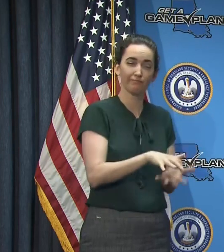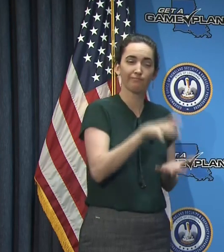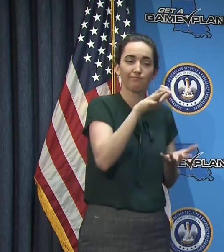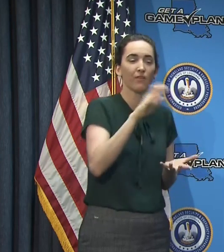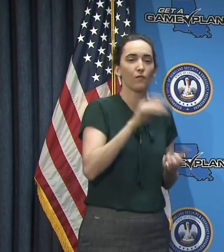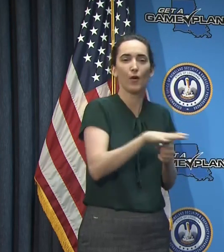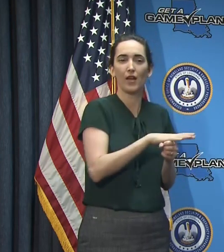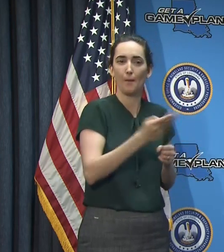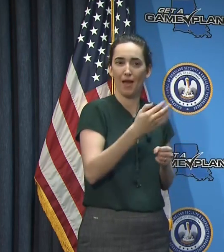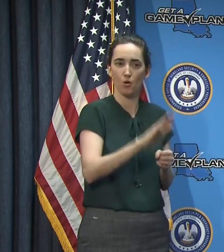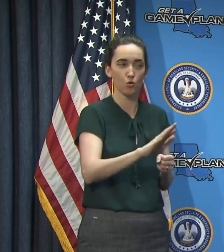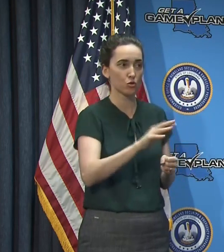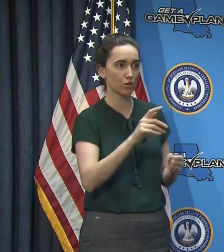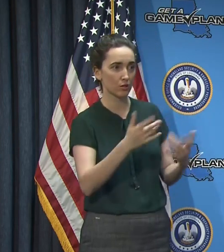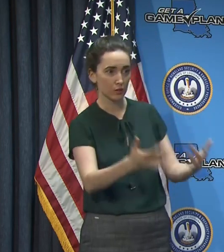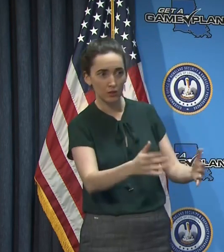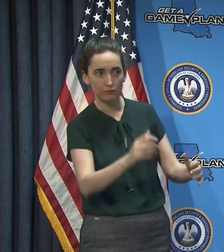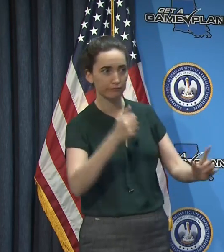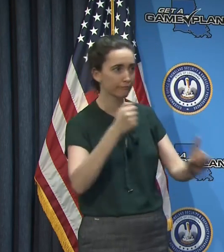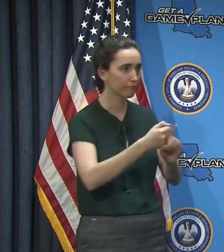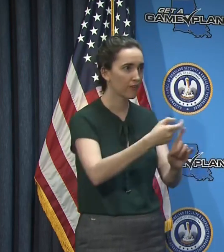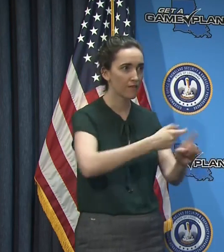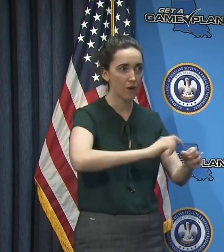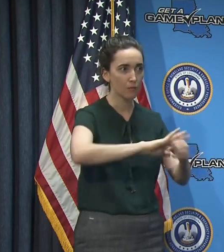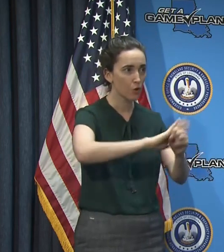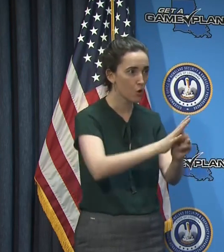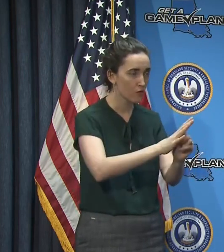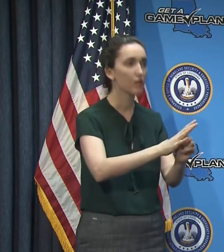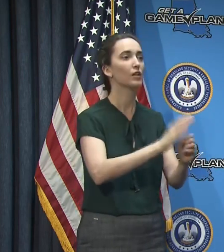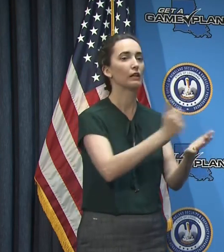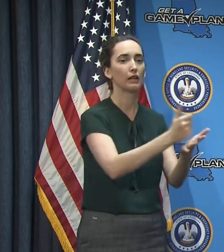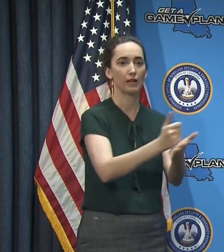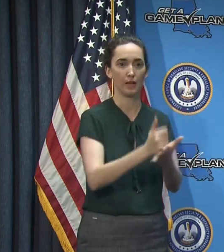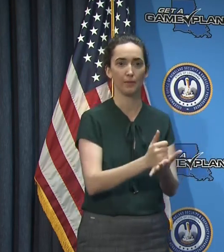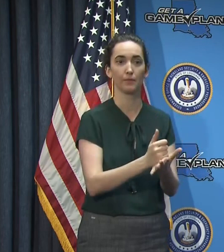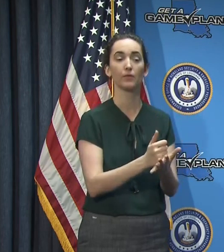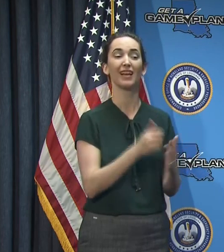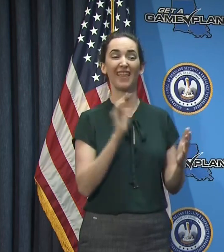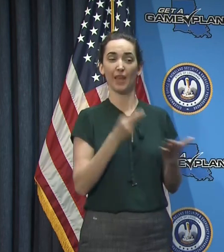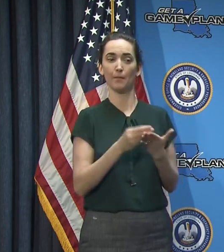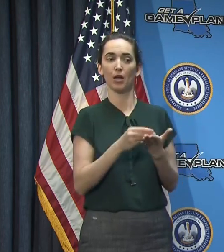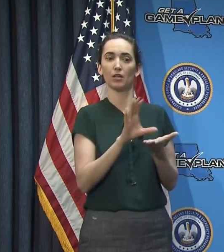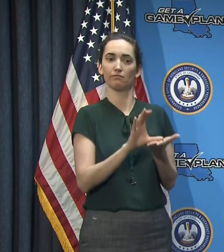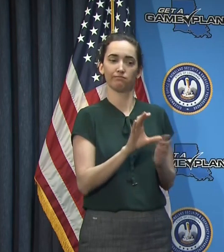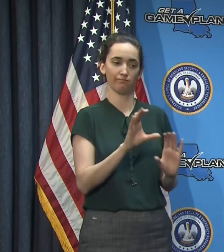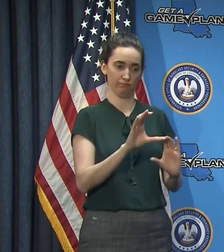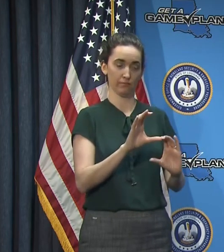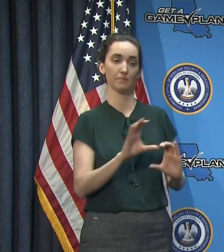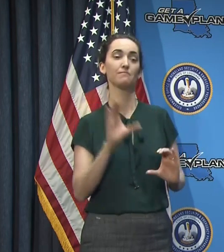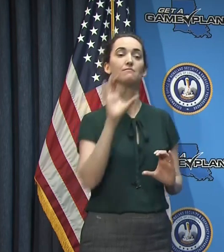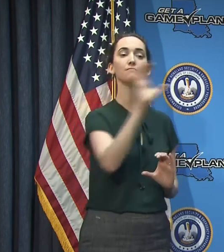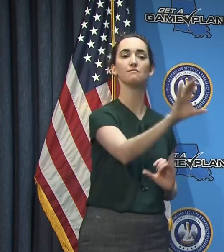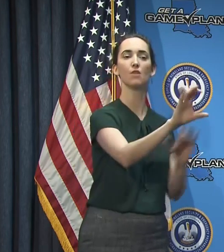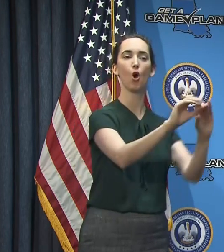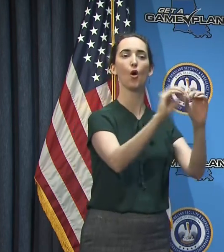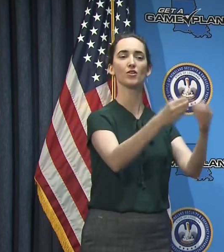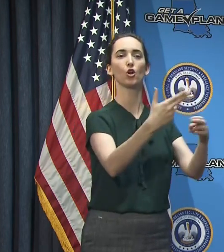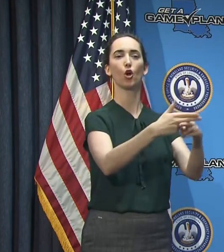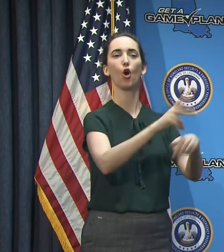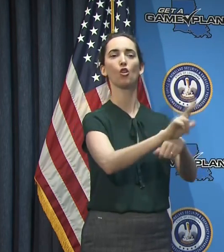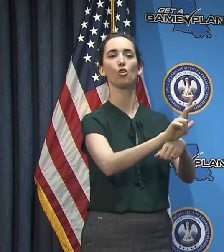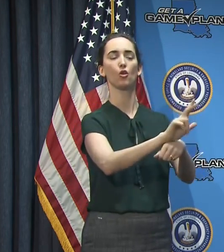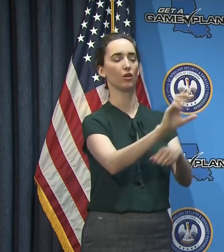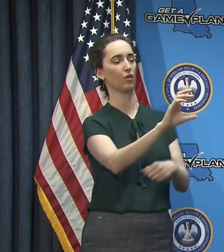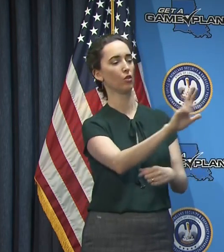More than $100,000 of that will be given to the Three O'Clock Project, which has expanded its meal distribution services after